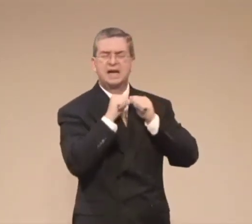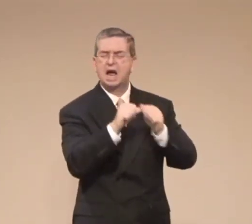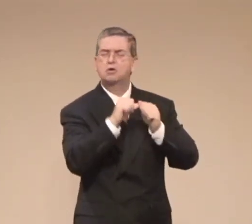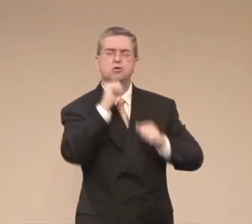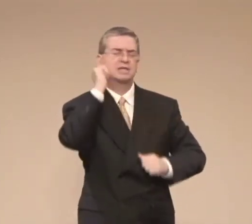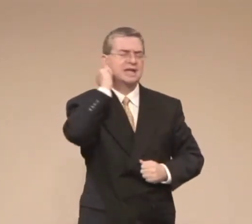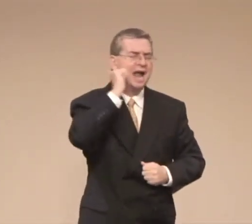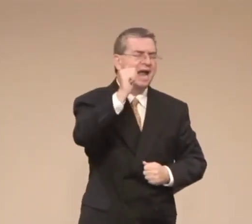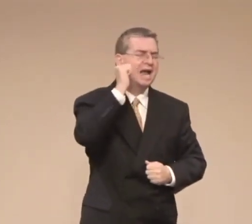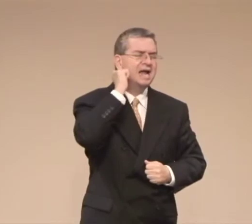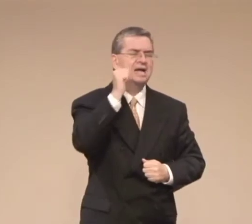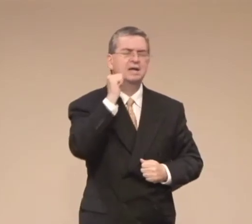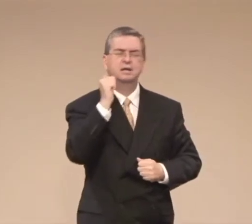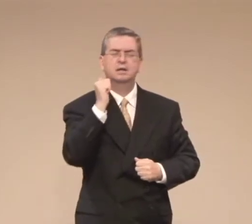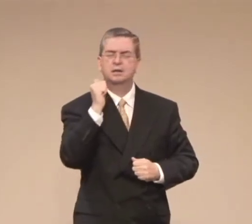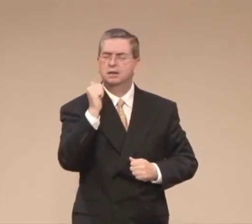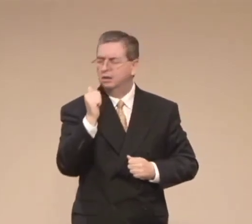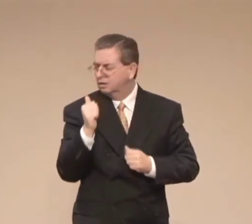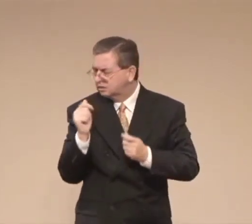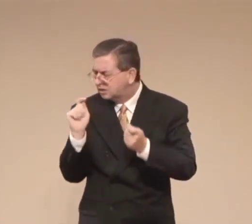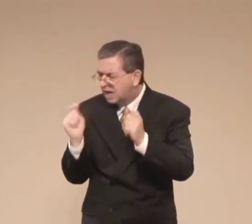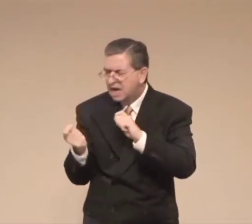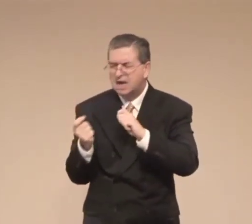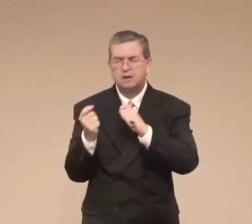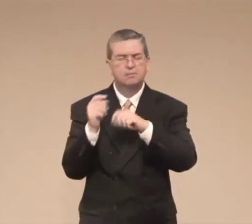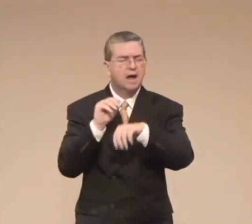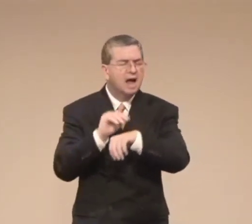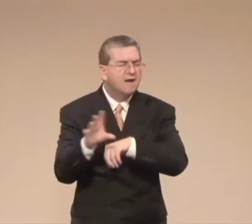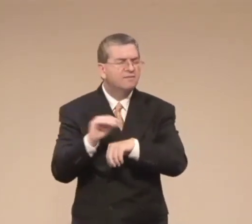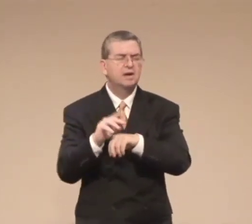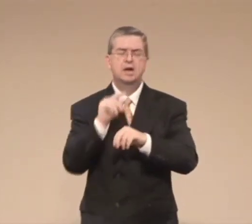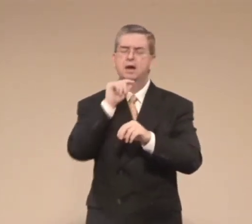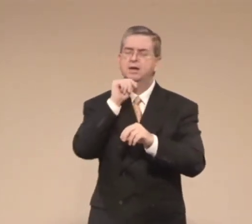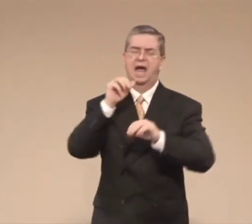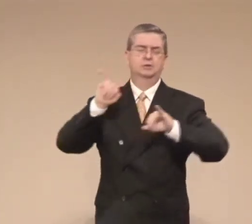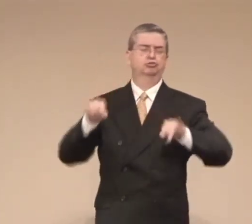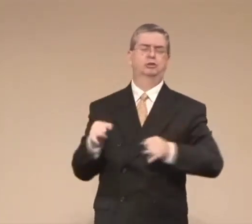that is a righteous man looks to you